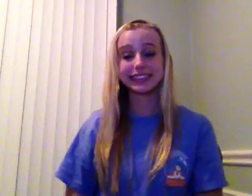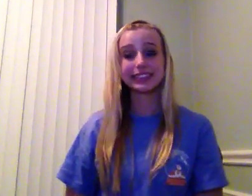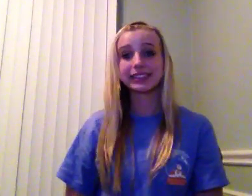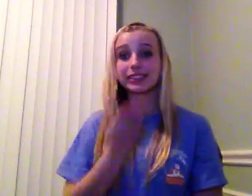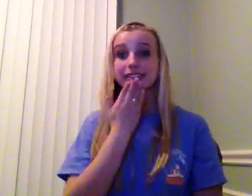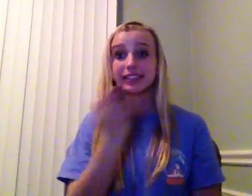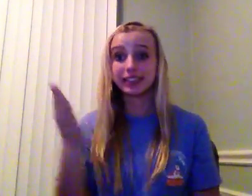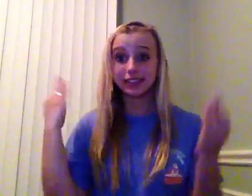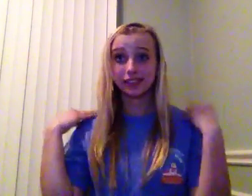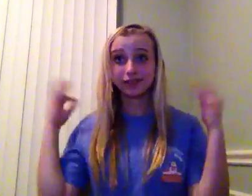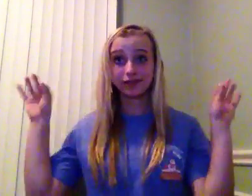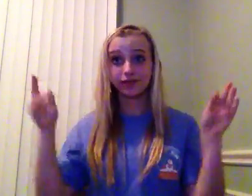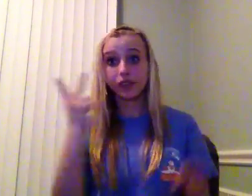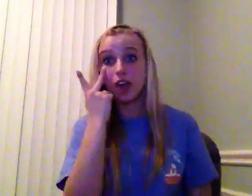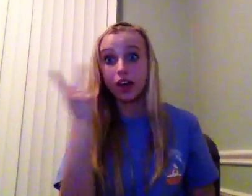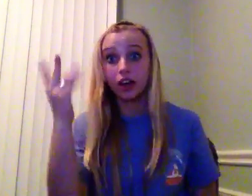Then the good fairy caught her.